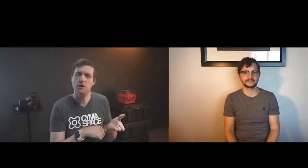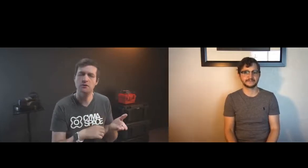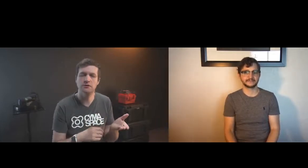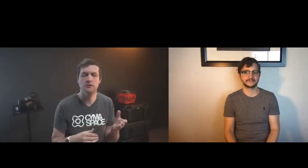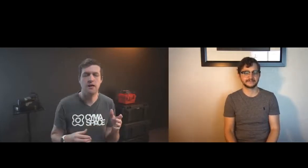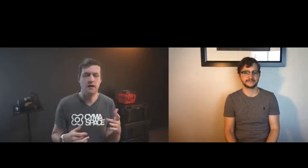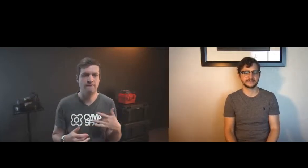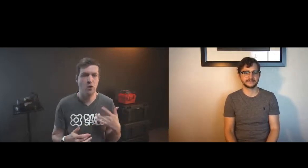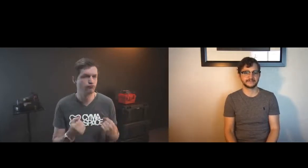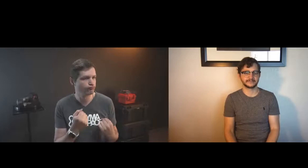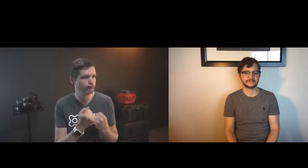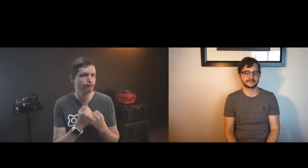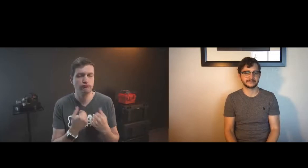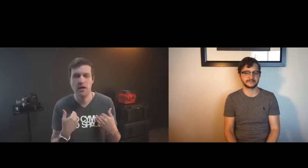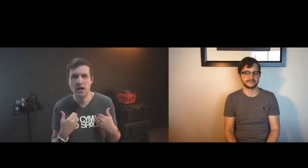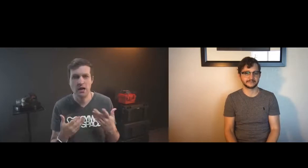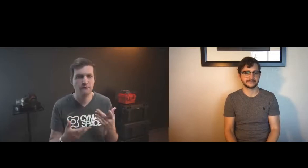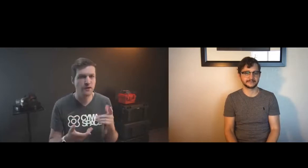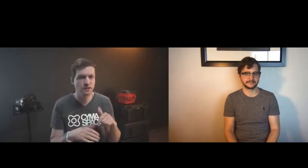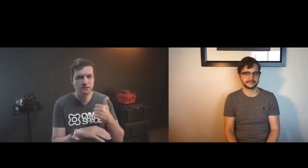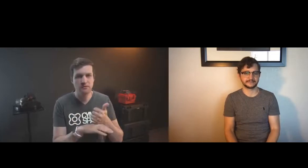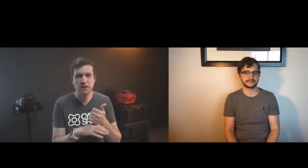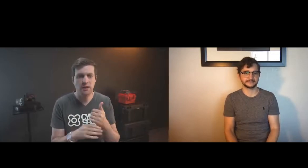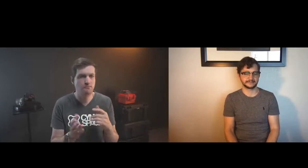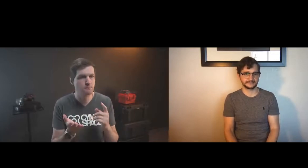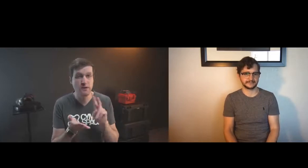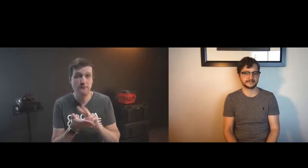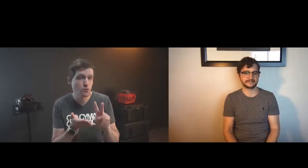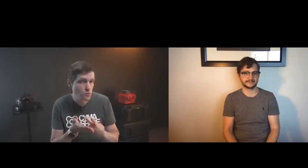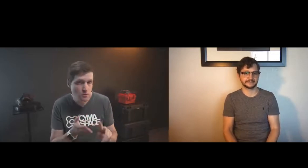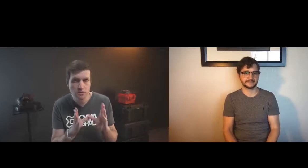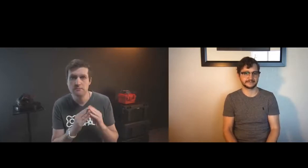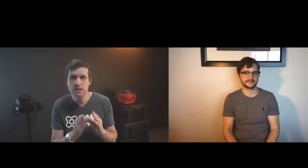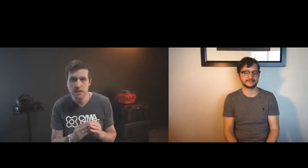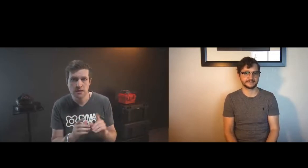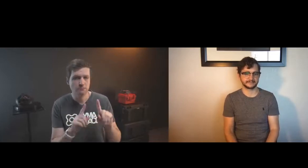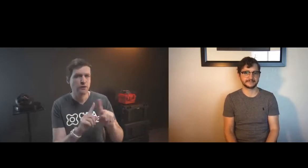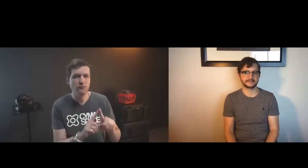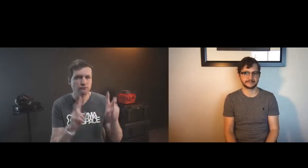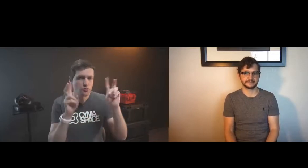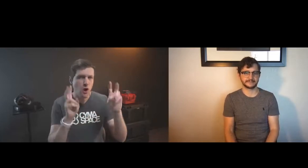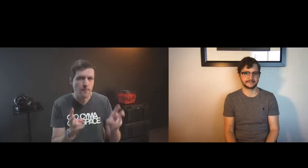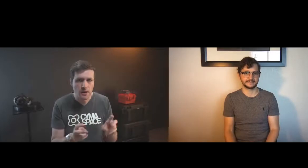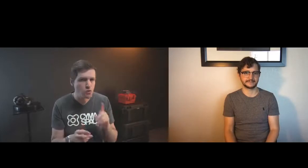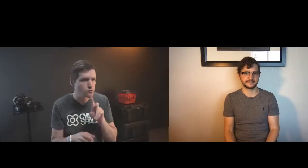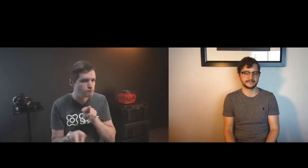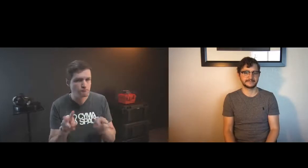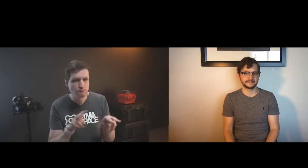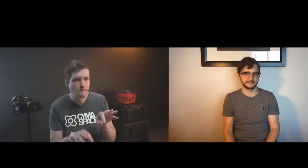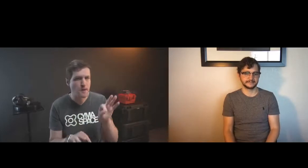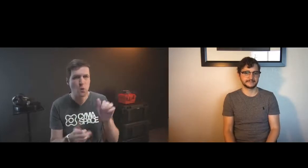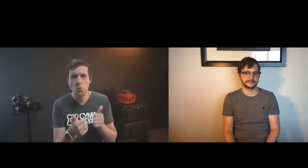and it's a working group that i feel is very supportive they meet about every two weeks